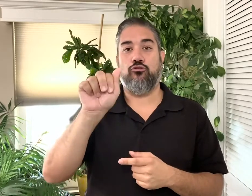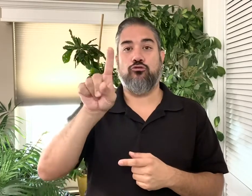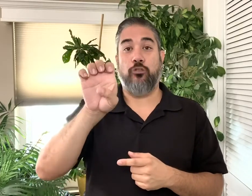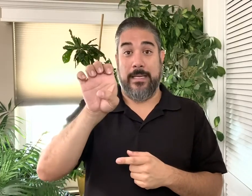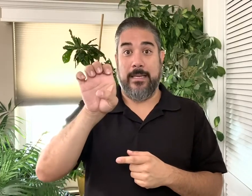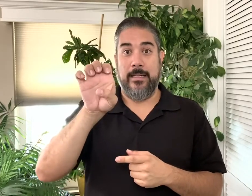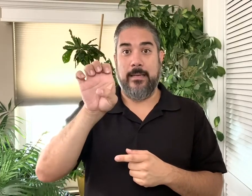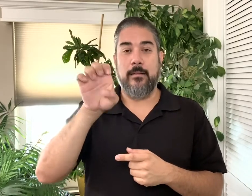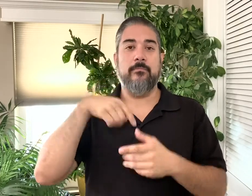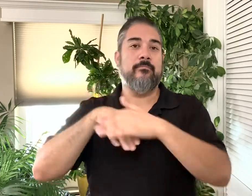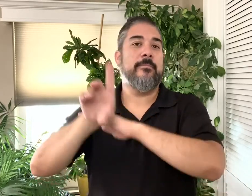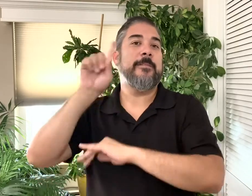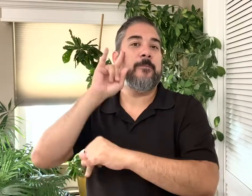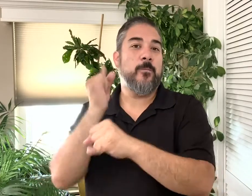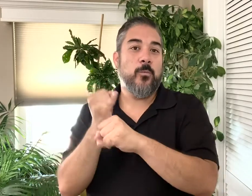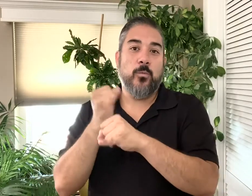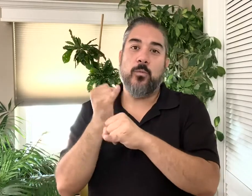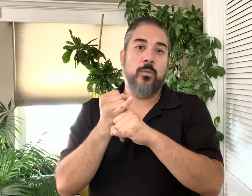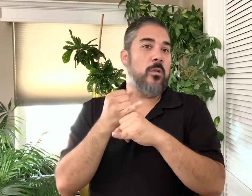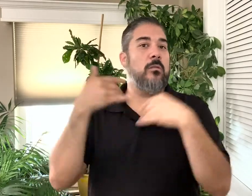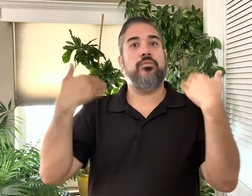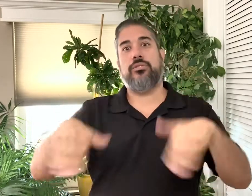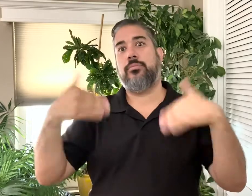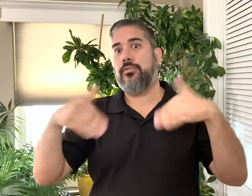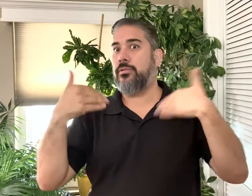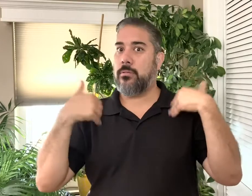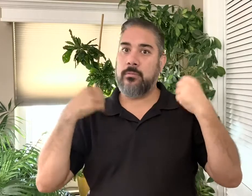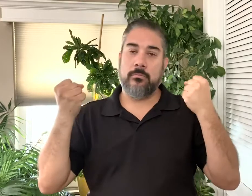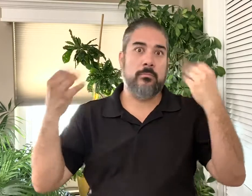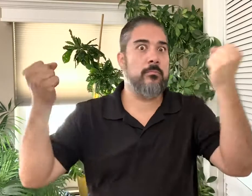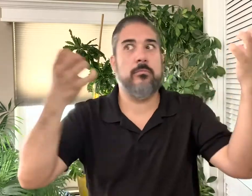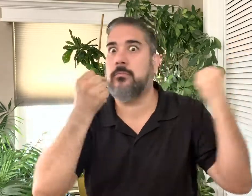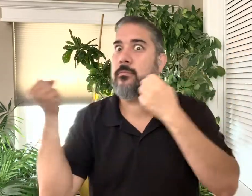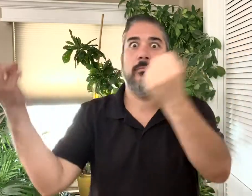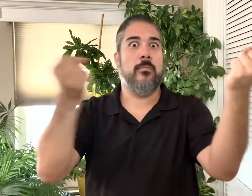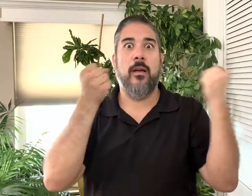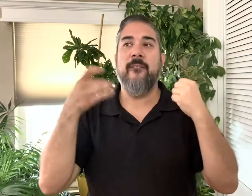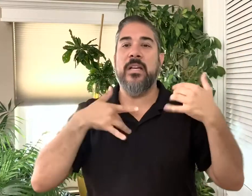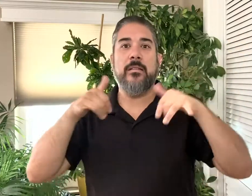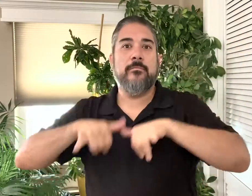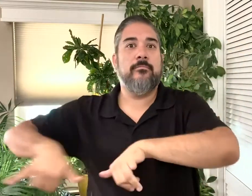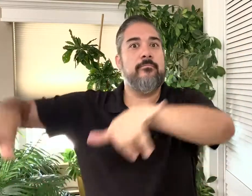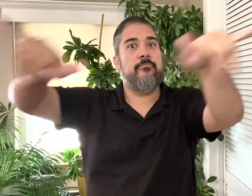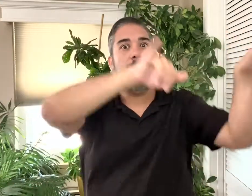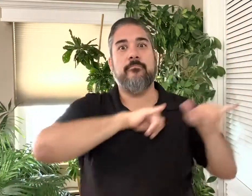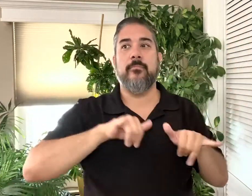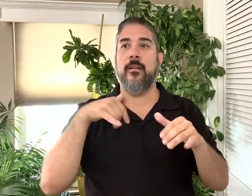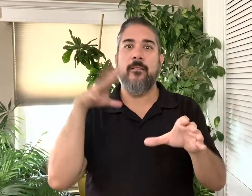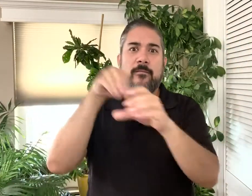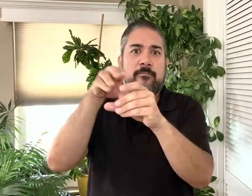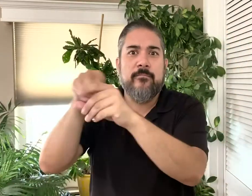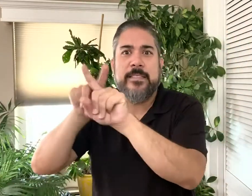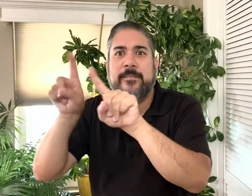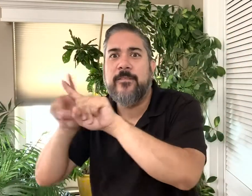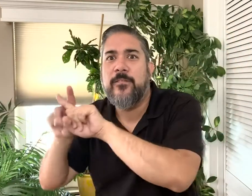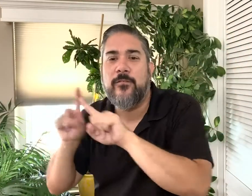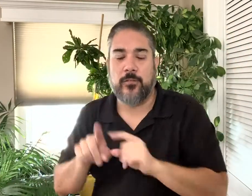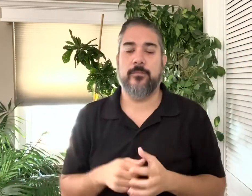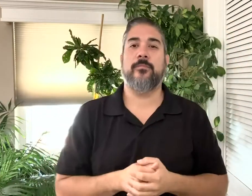When I was in 10th grade, it was the first time I was transferred into a school for the deaf, an amazing signing environment where everyone was